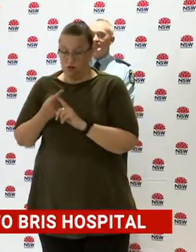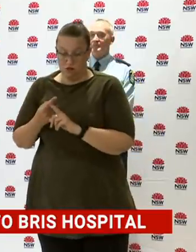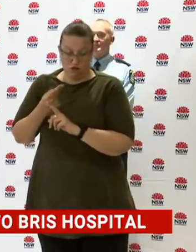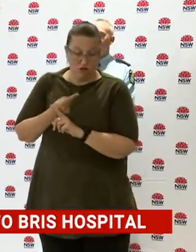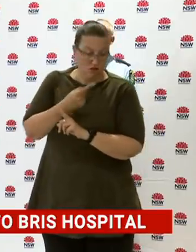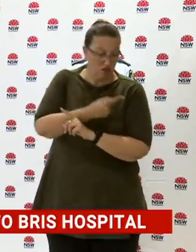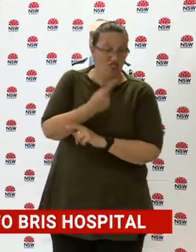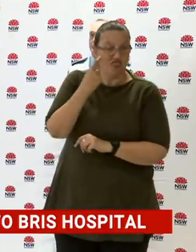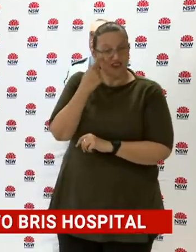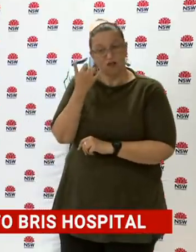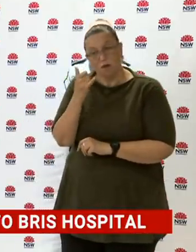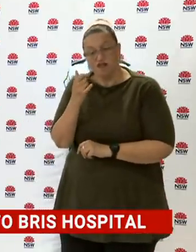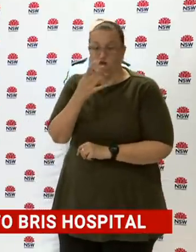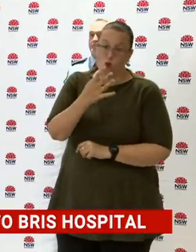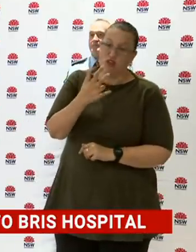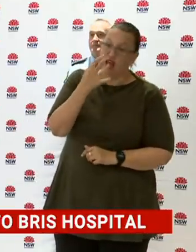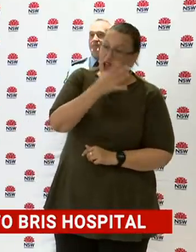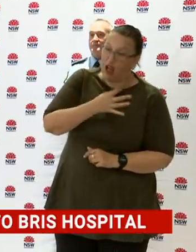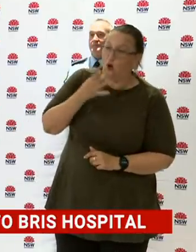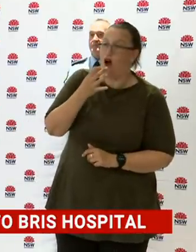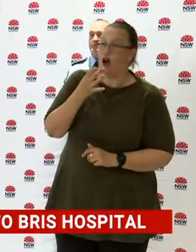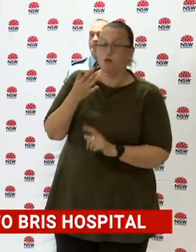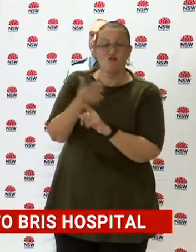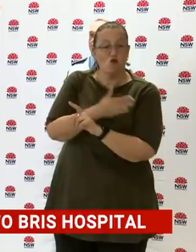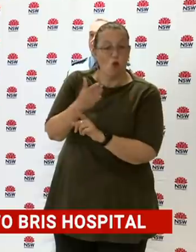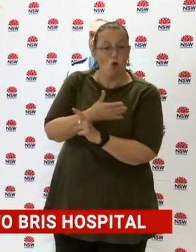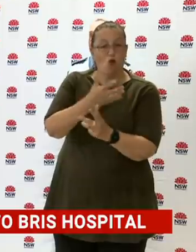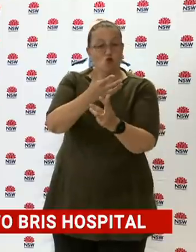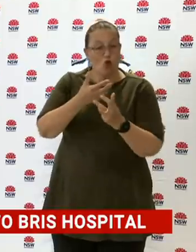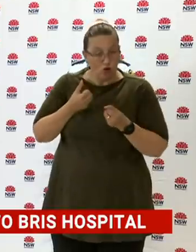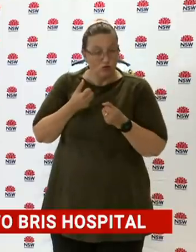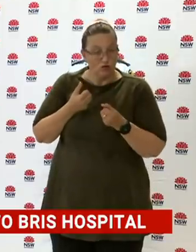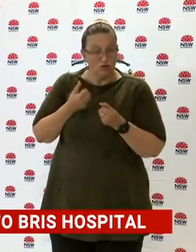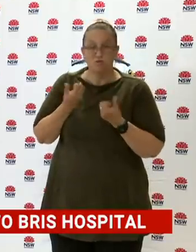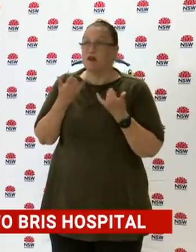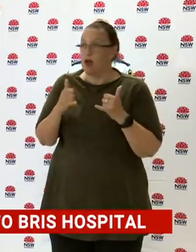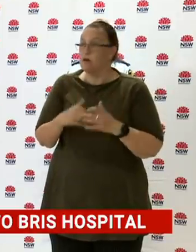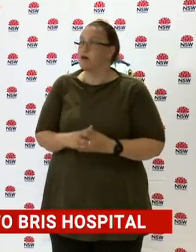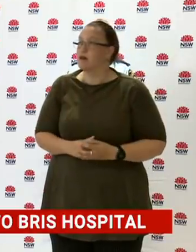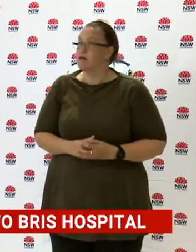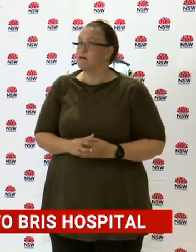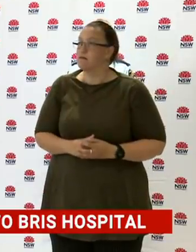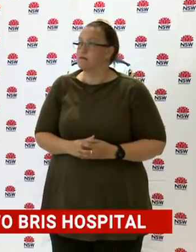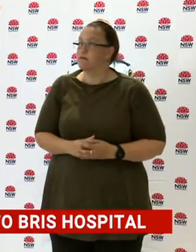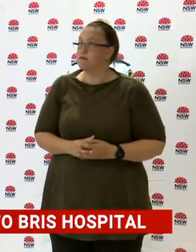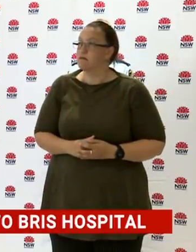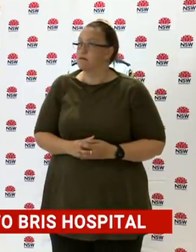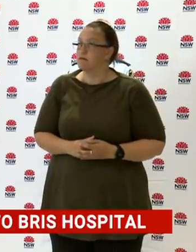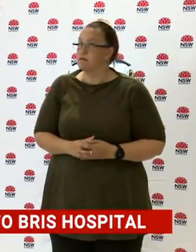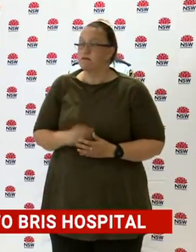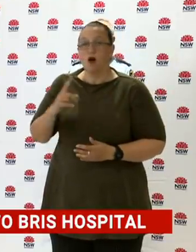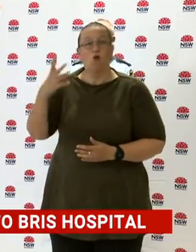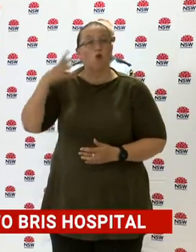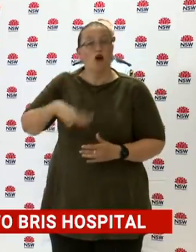terms of the 48-hour to 72-hour likely possible infectious period. But in order that we can do a full